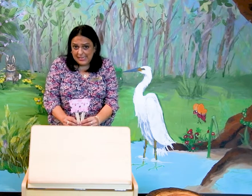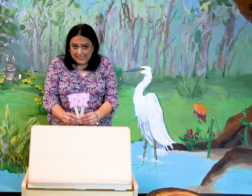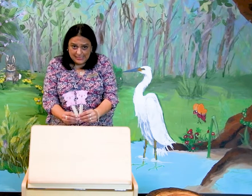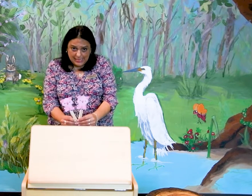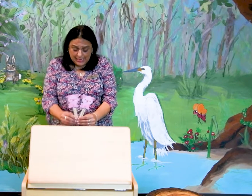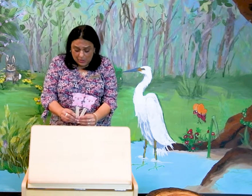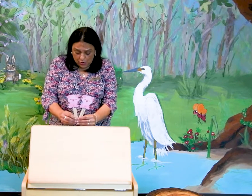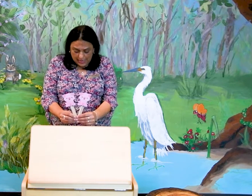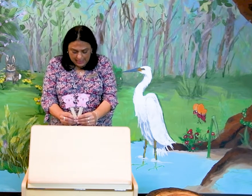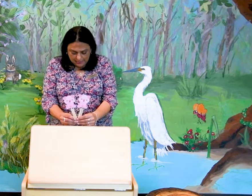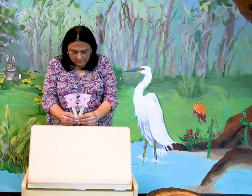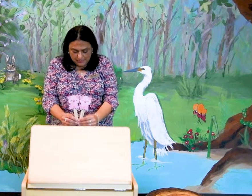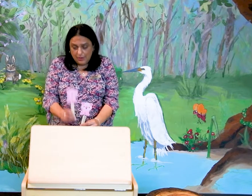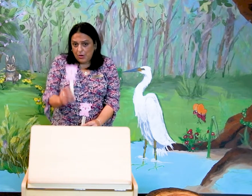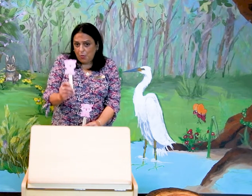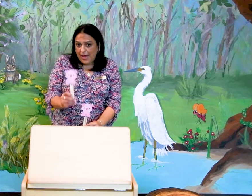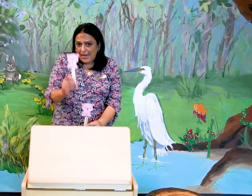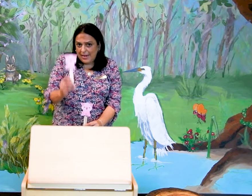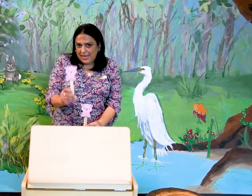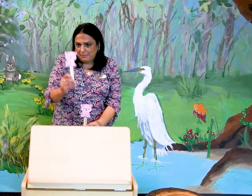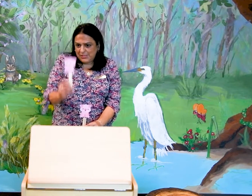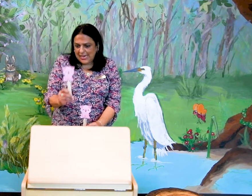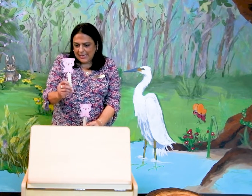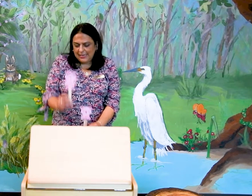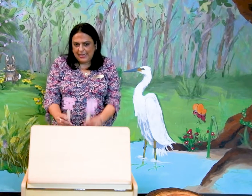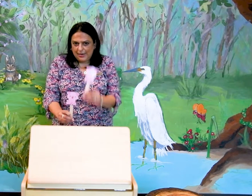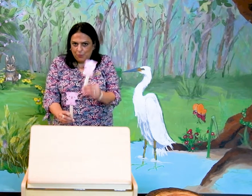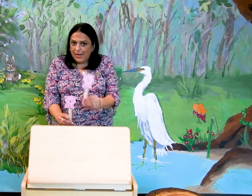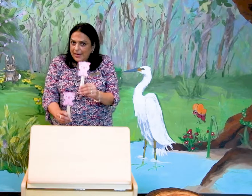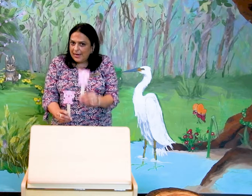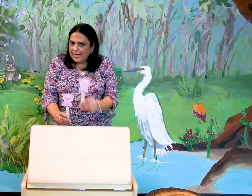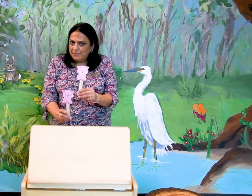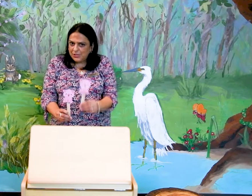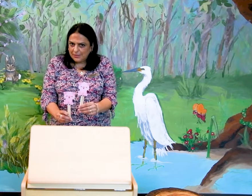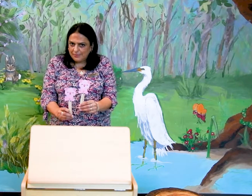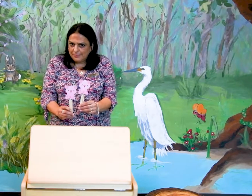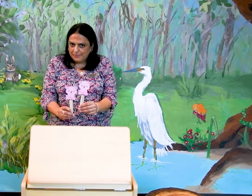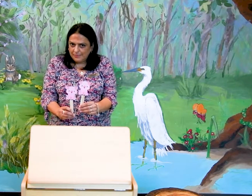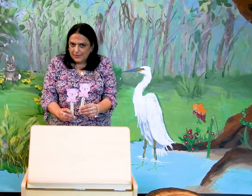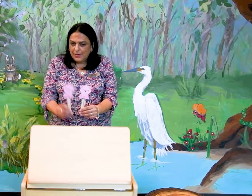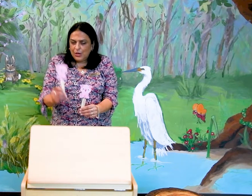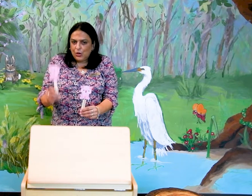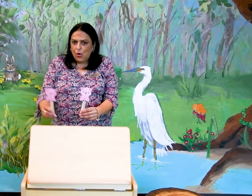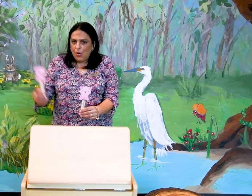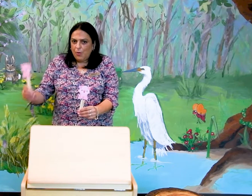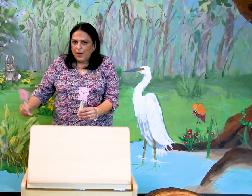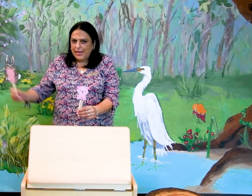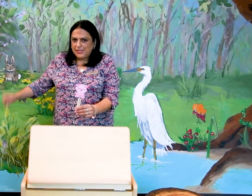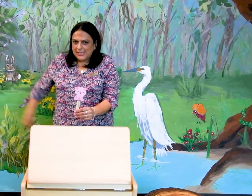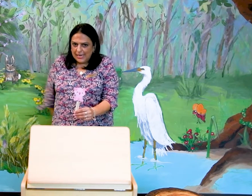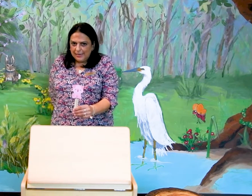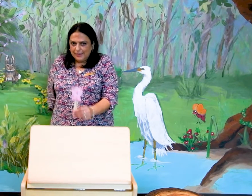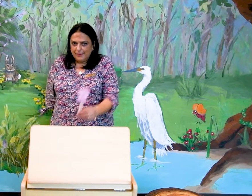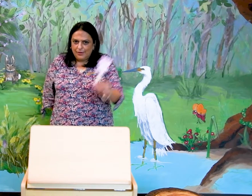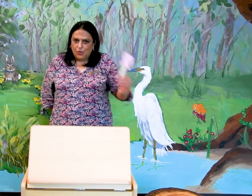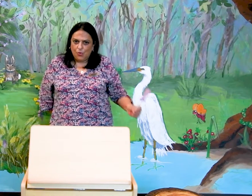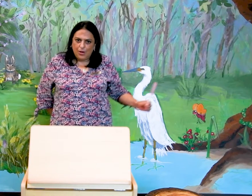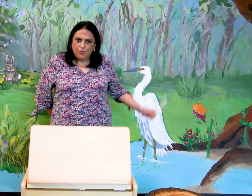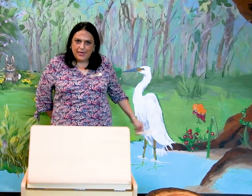sitting on a hill. One named Jack and one named Jill. Go away, Jack. Go away,